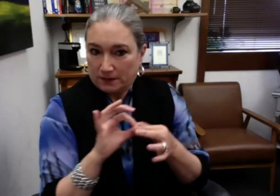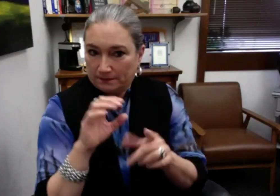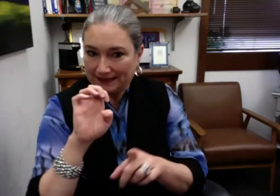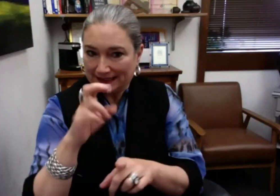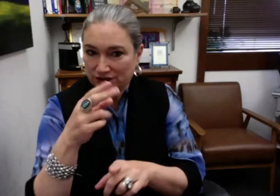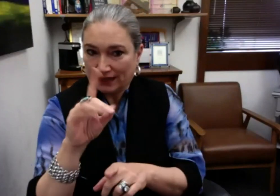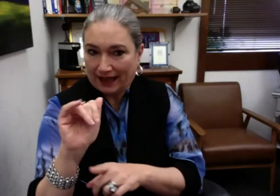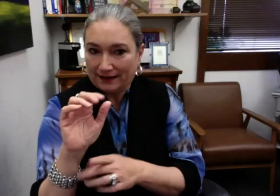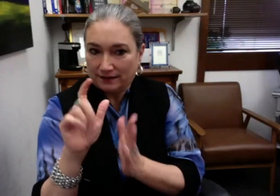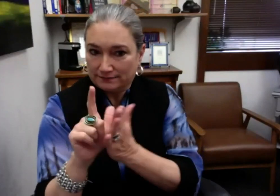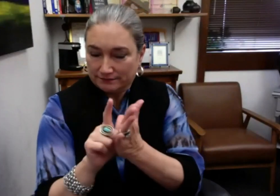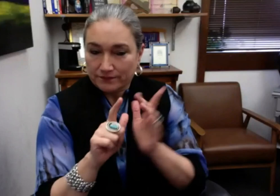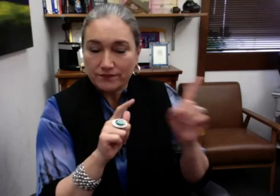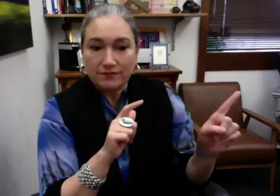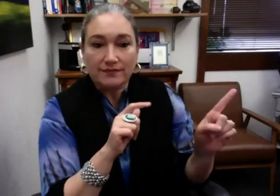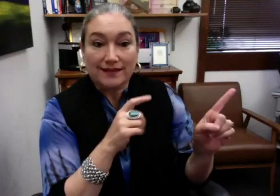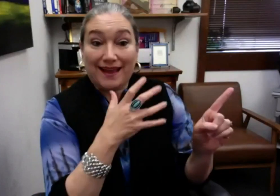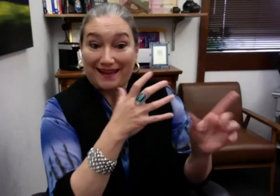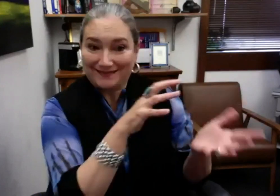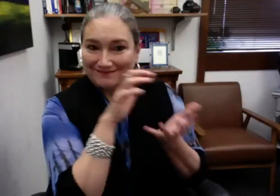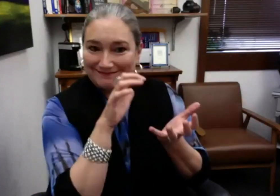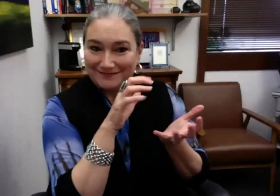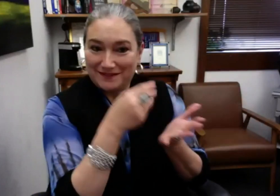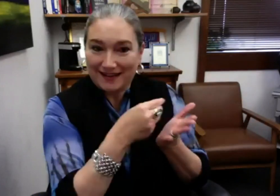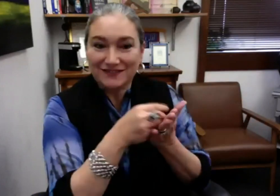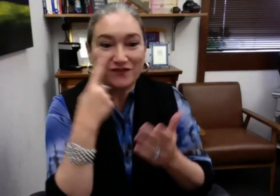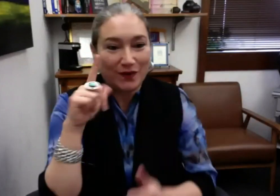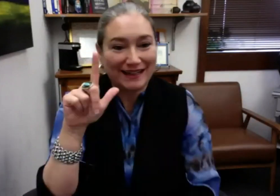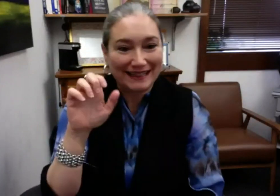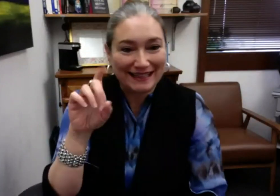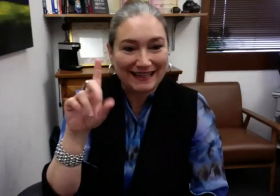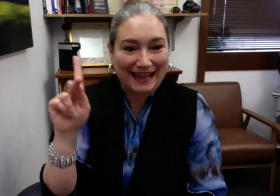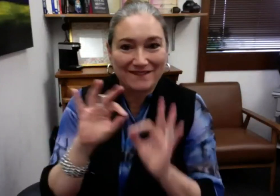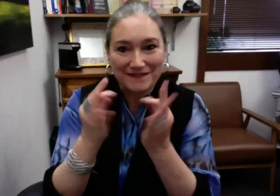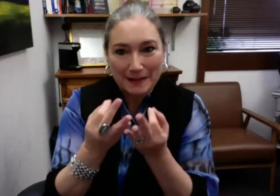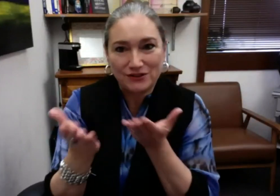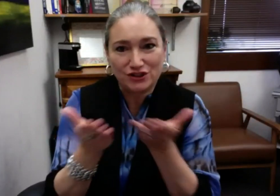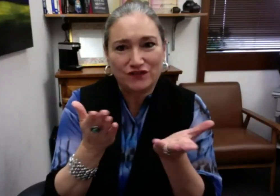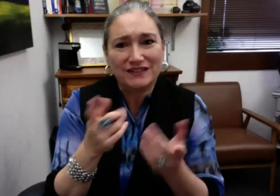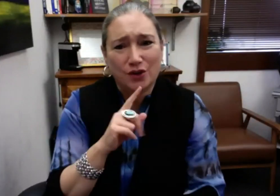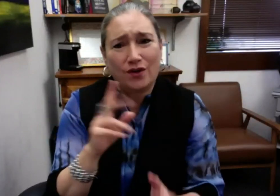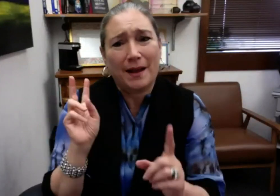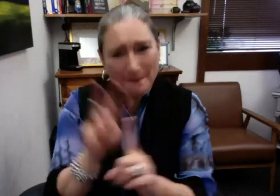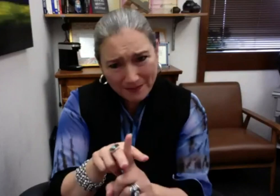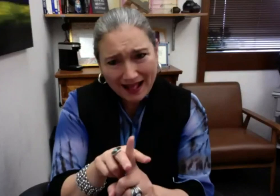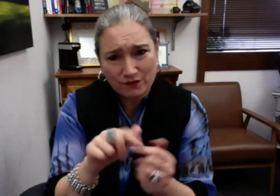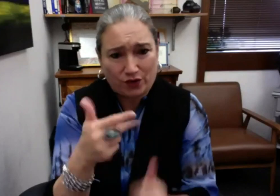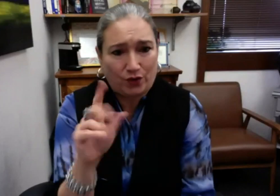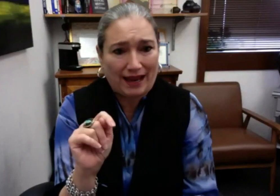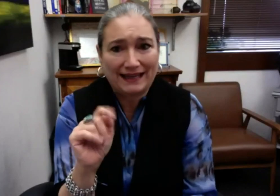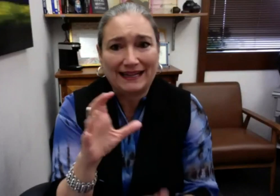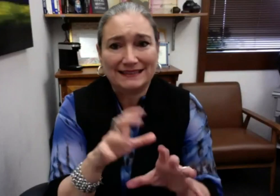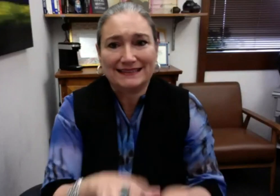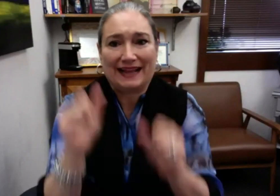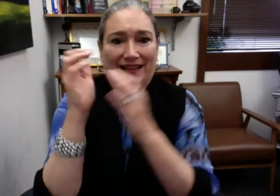to HRSA grant, which comes from EDHI. So we've taken that funding and